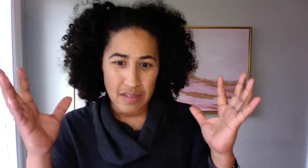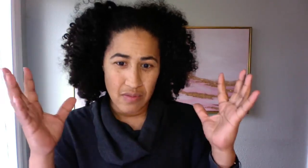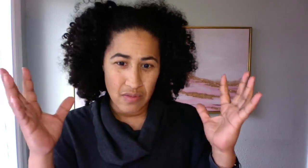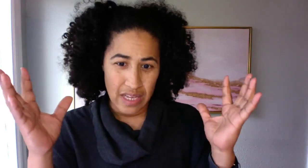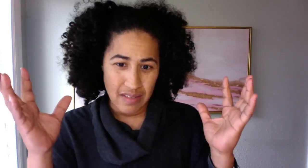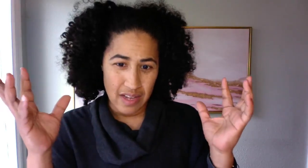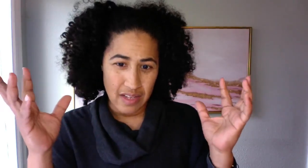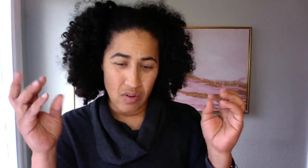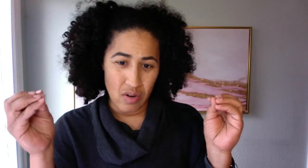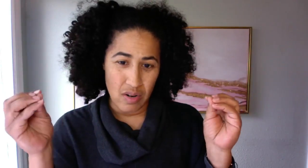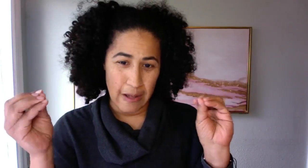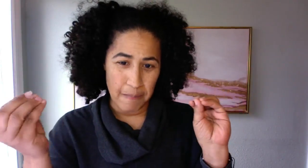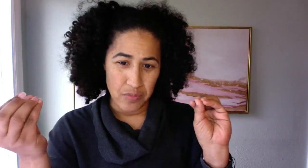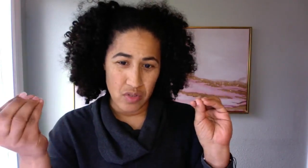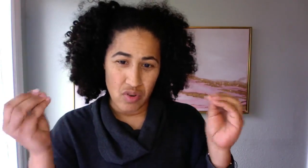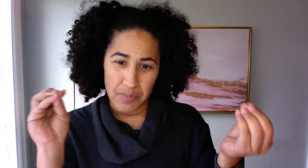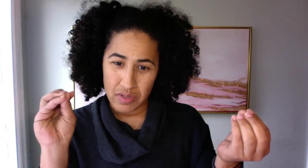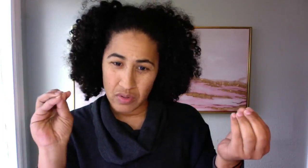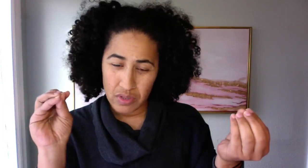anxiety or trauma disorders,